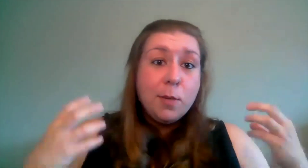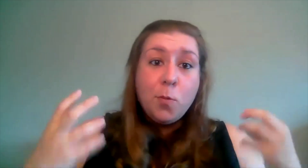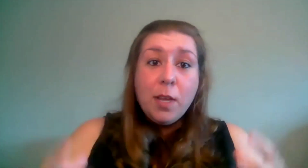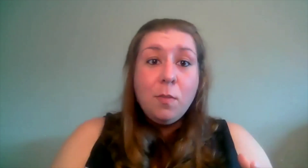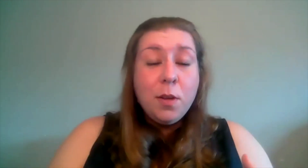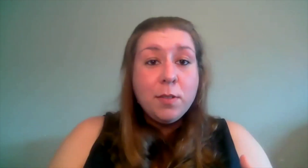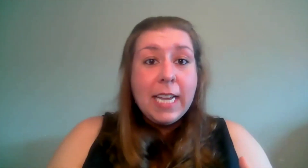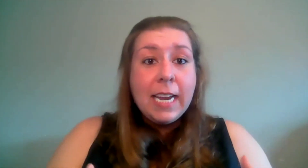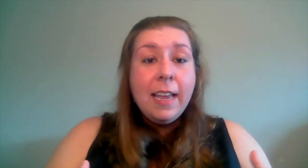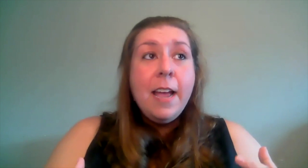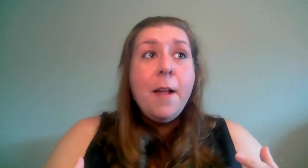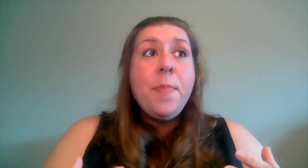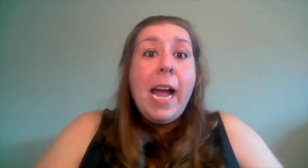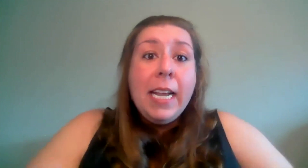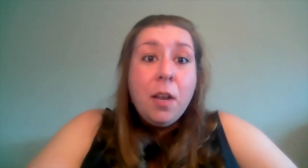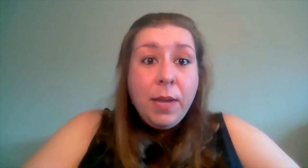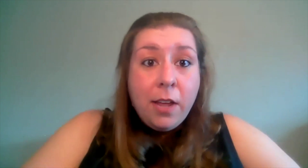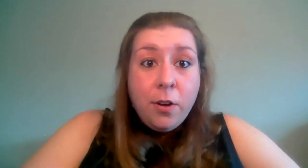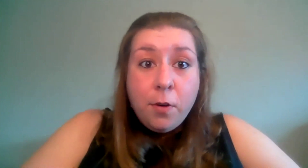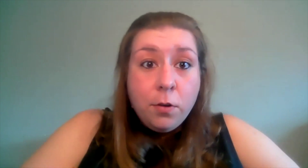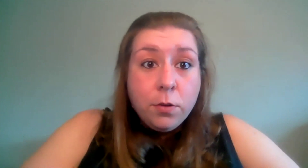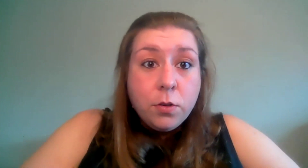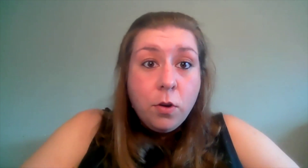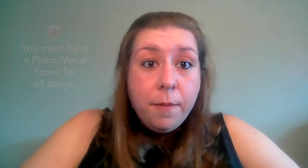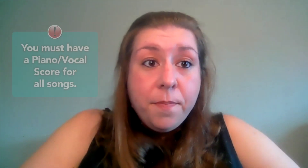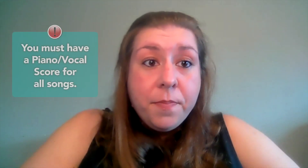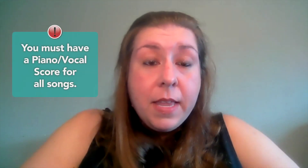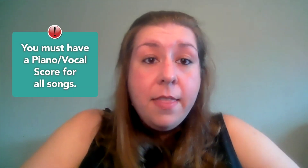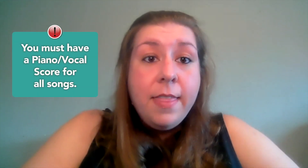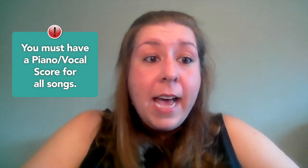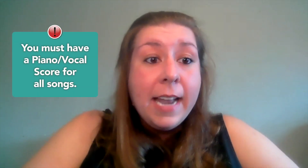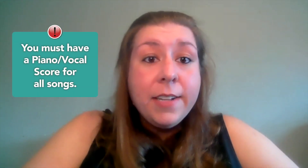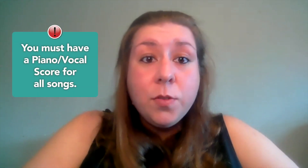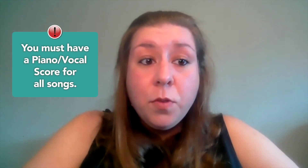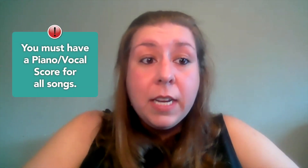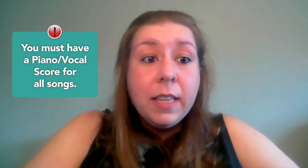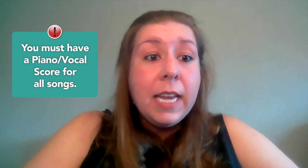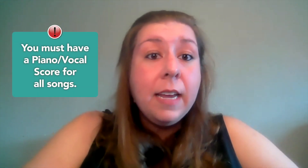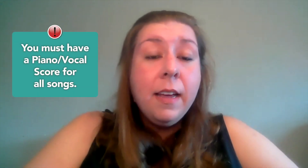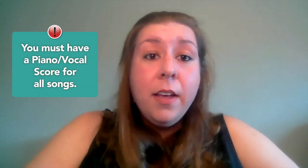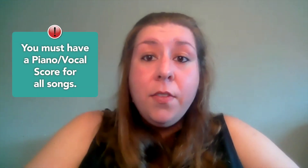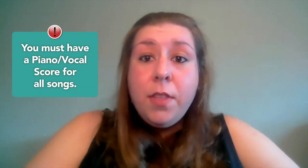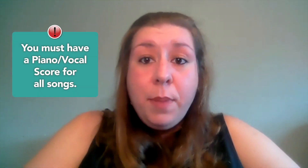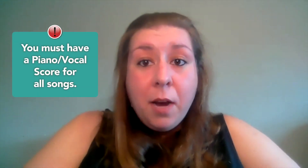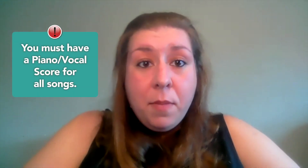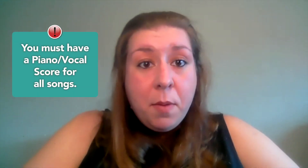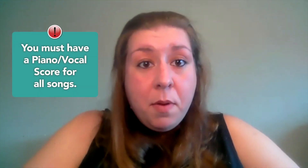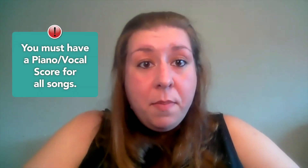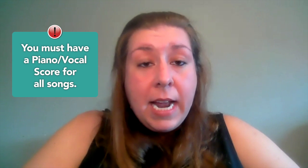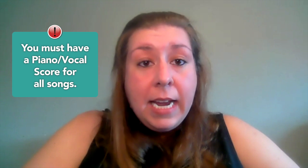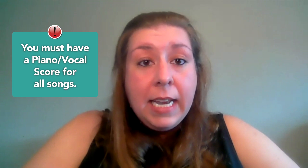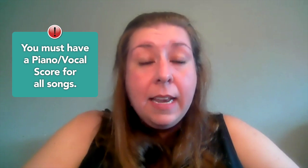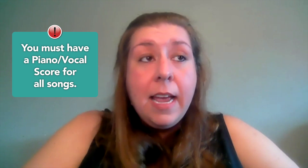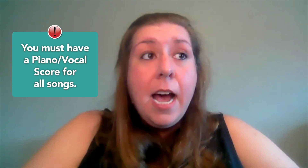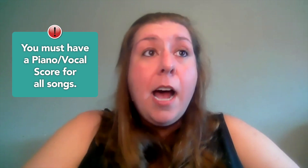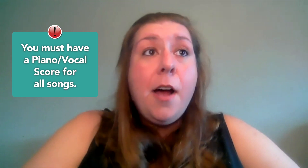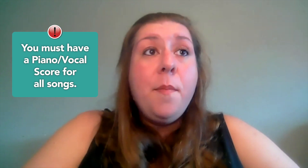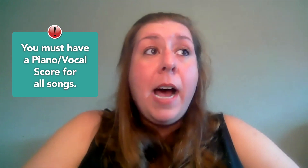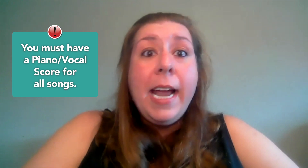with music i need a piano vocal score that is really the bare minimum that i need um i